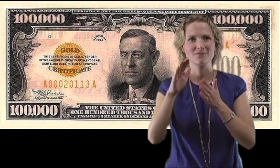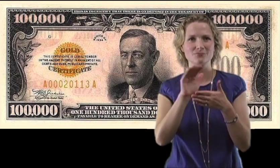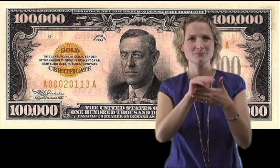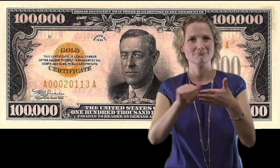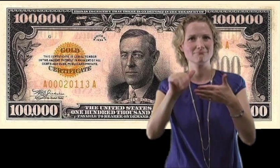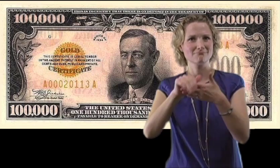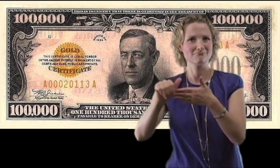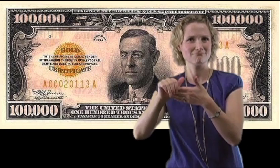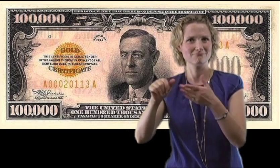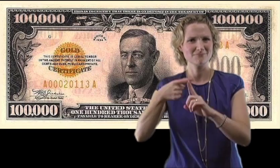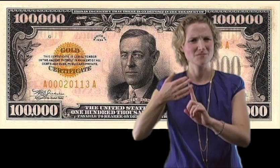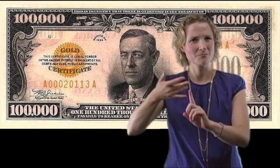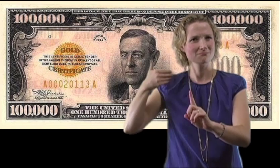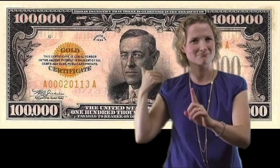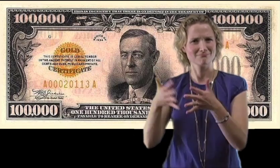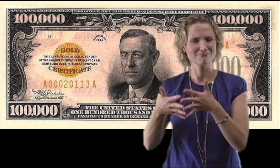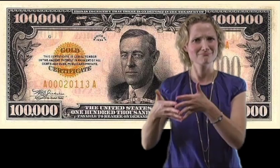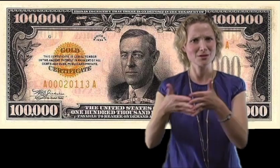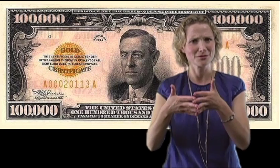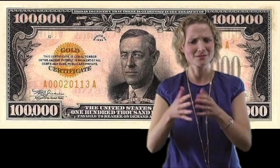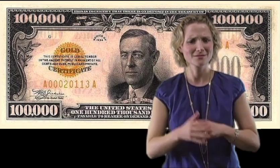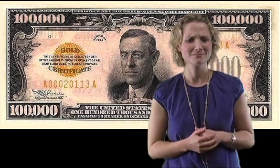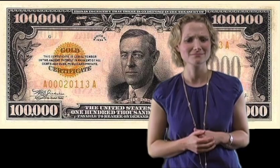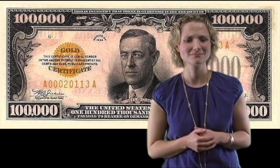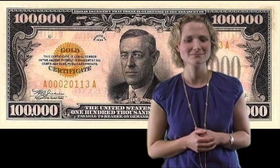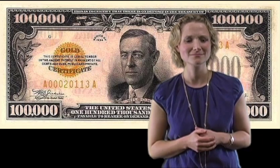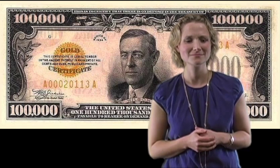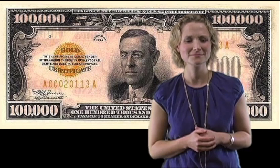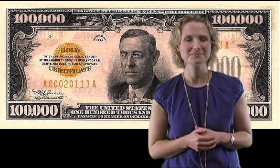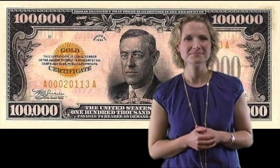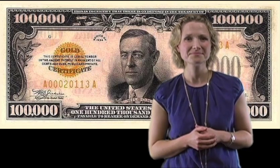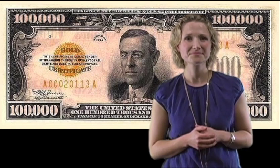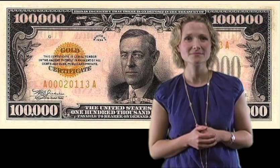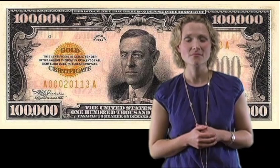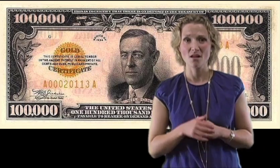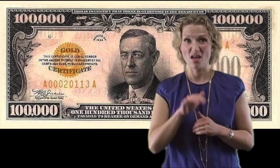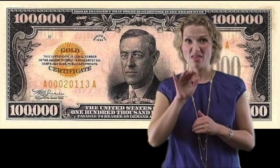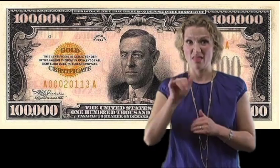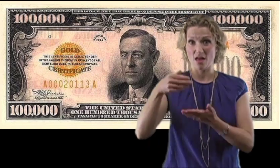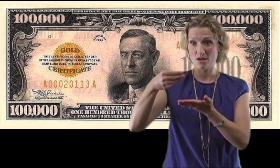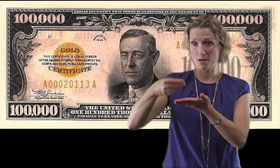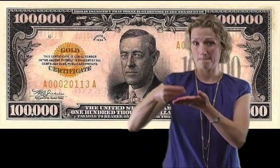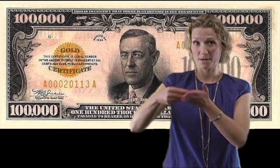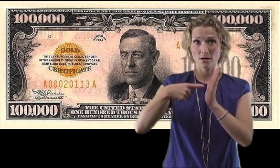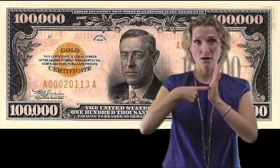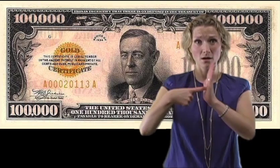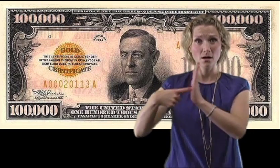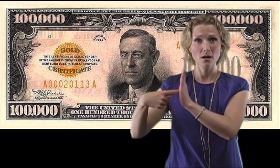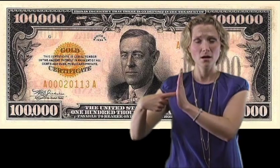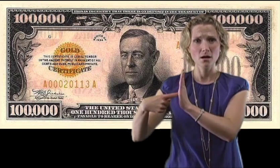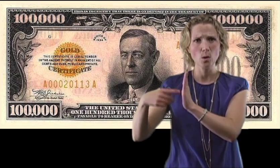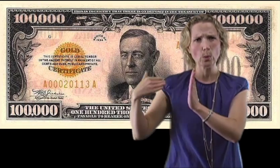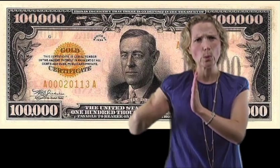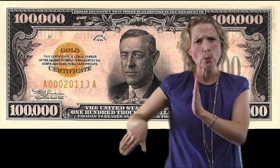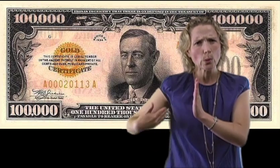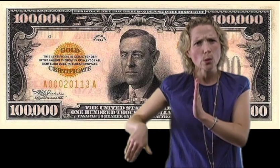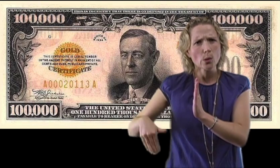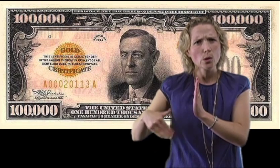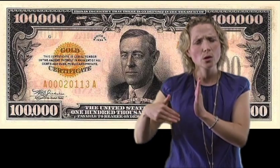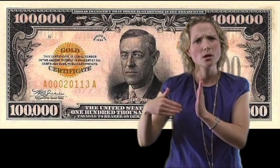online related to currency from the past in America that currency